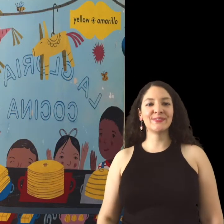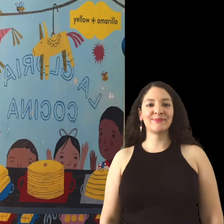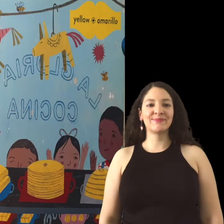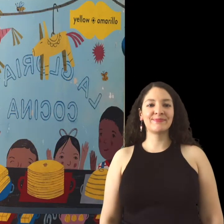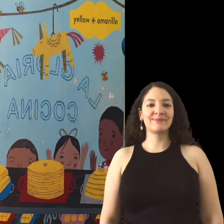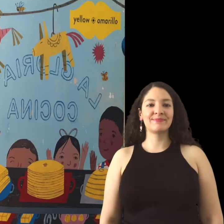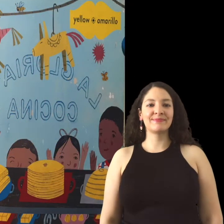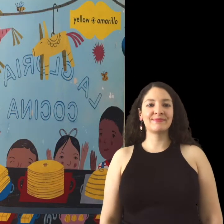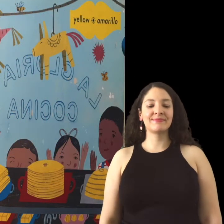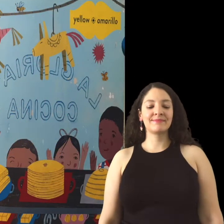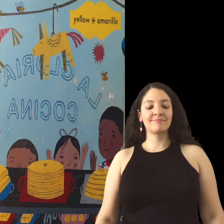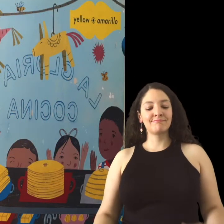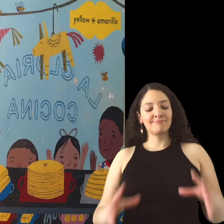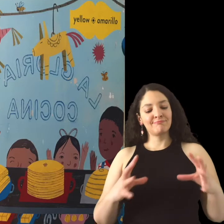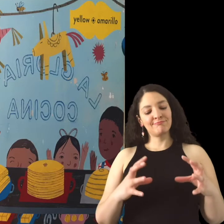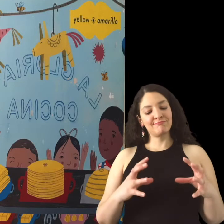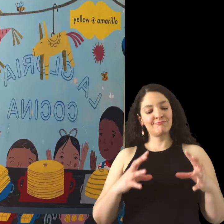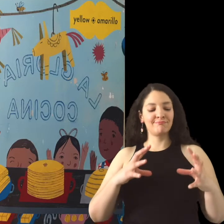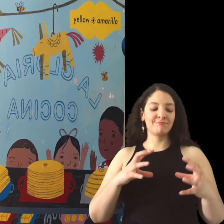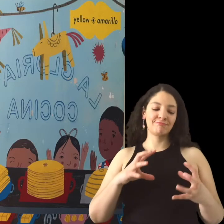Yellow Amarillo